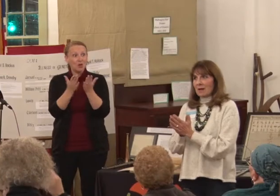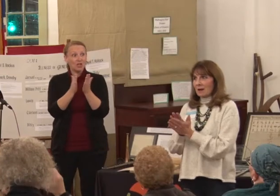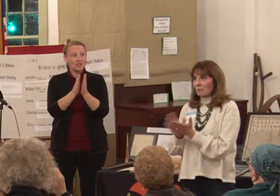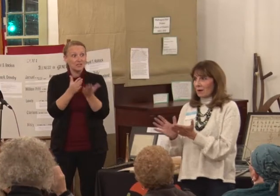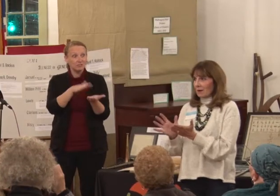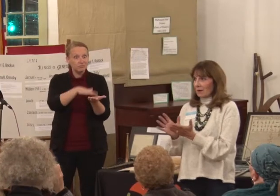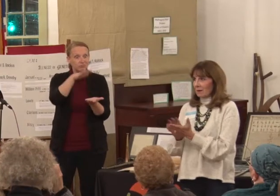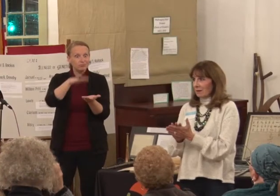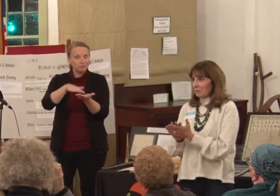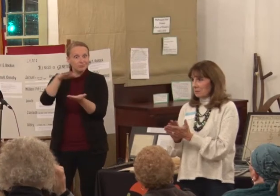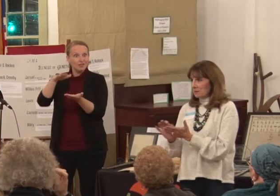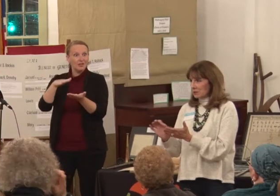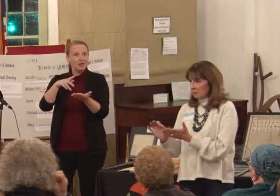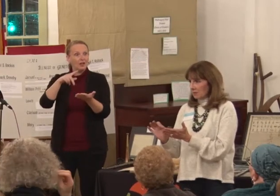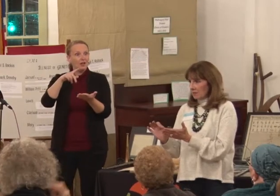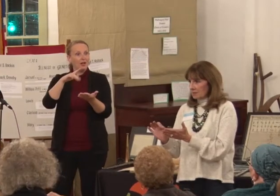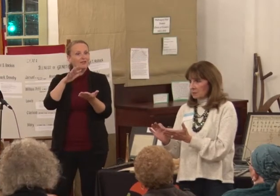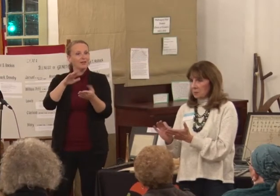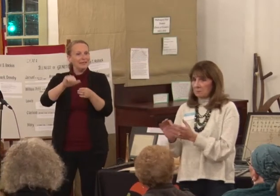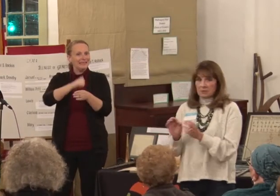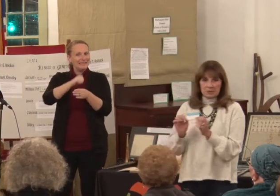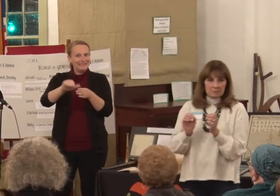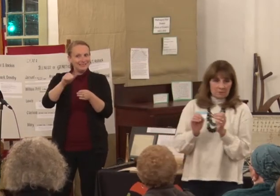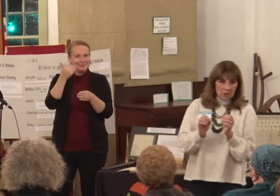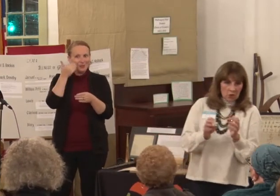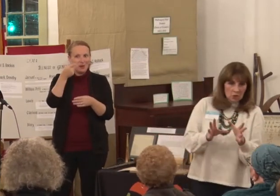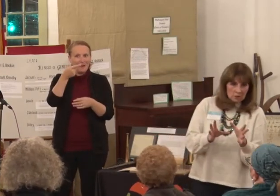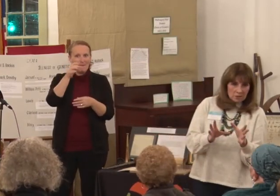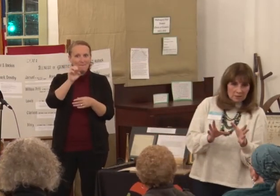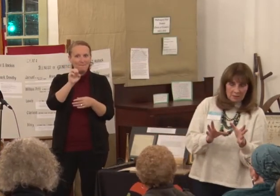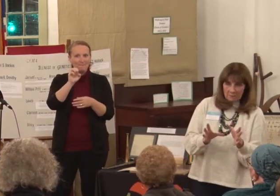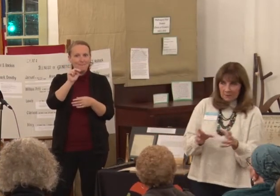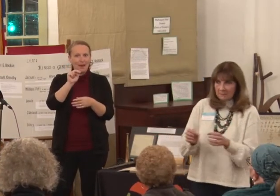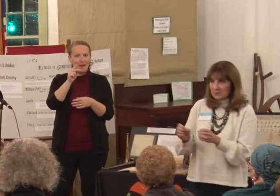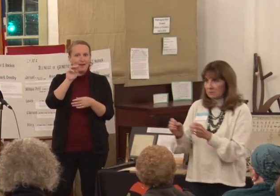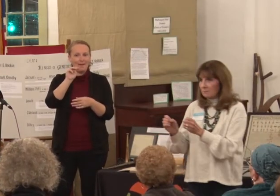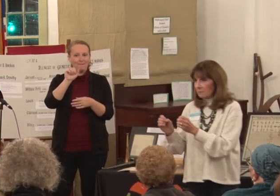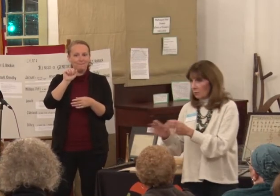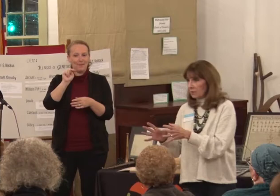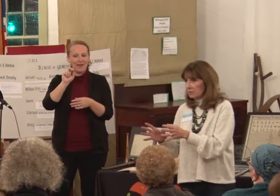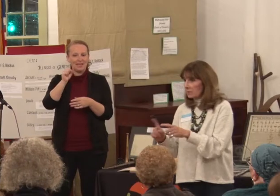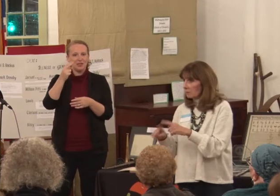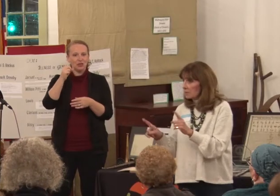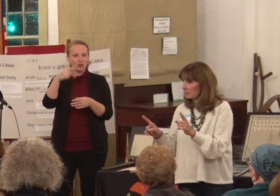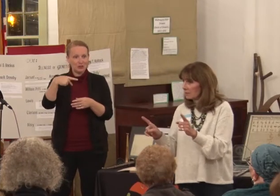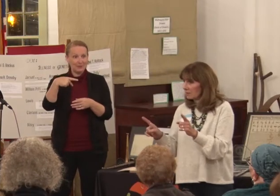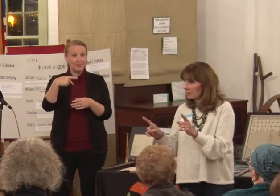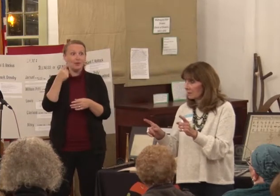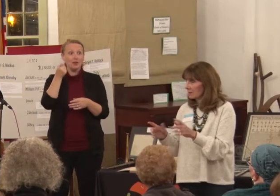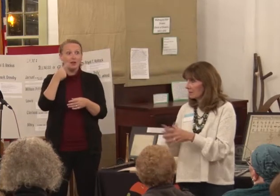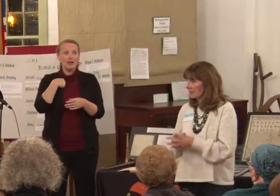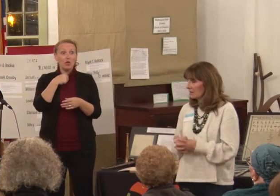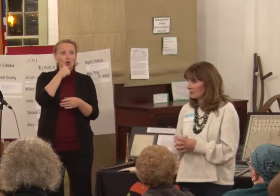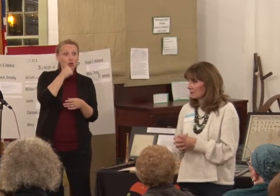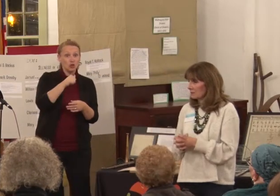handwriting, penmanship classes, penmanship for girls and penmanship for boys. They were different. They were different.